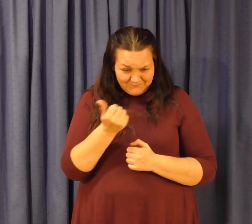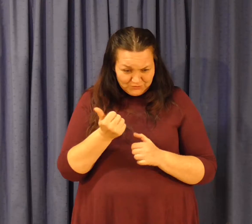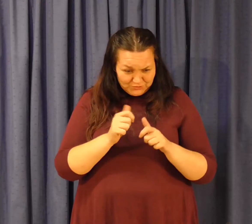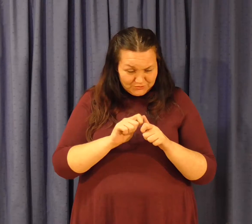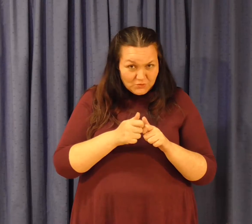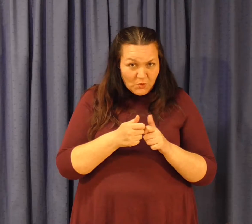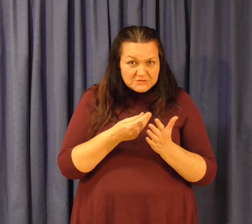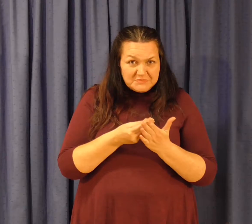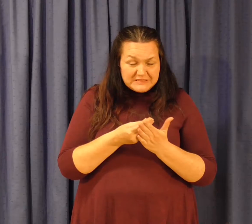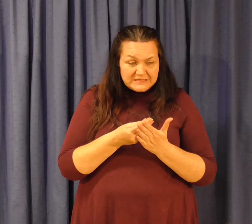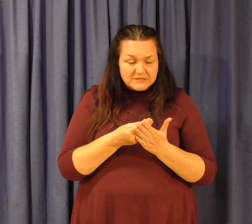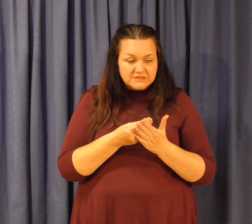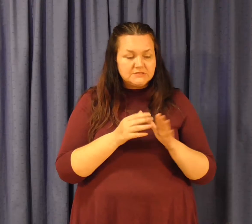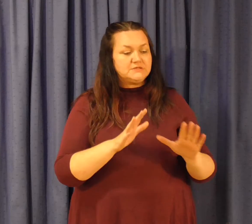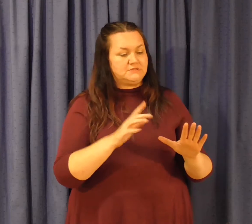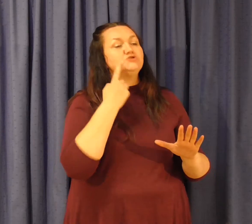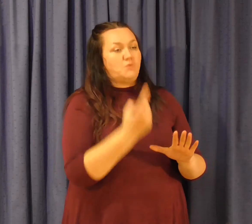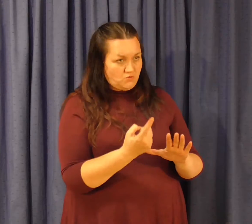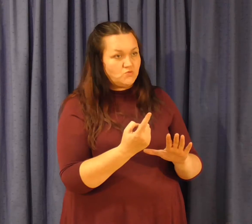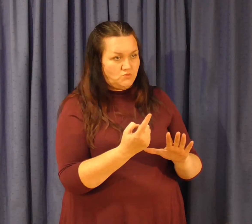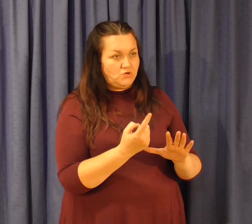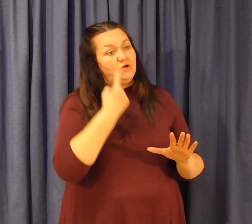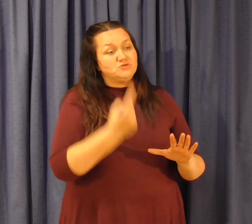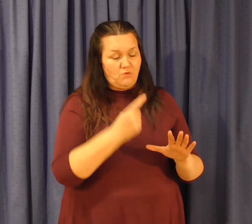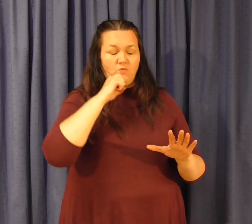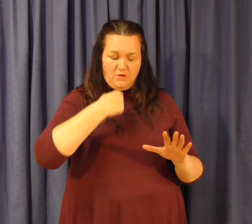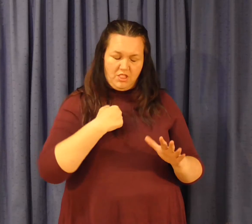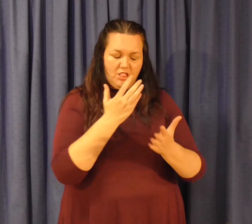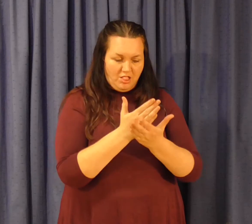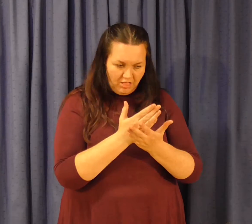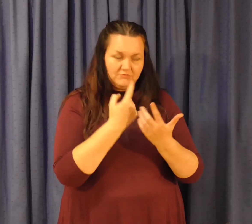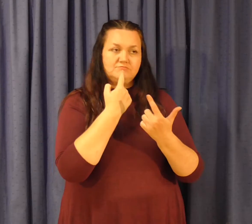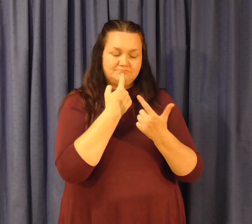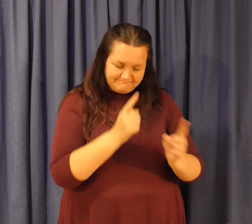Tomorrow. Tomorrow I'll declare bankrupt. Not today.